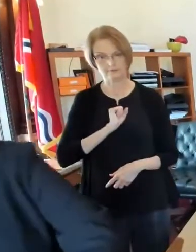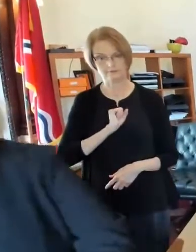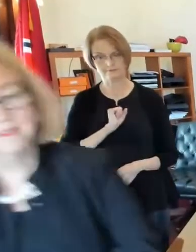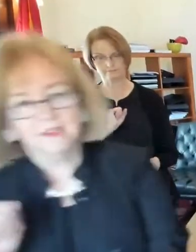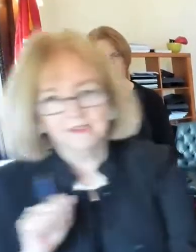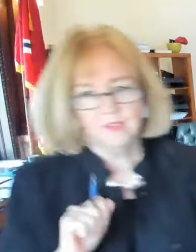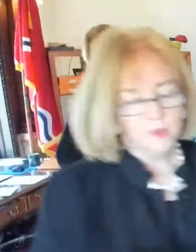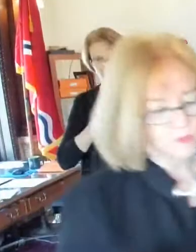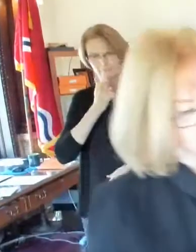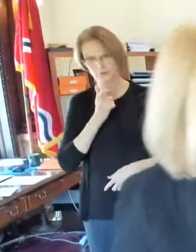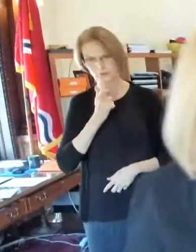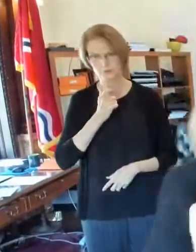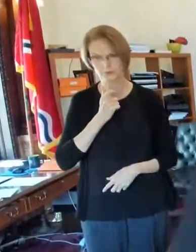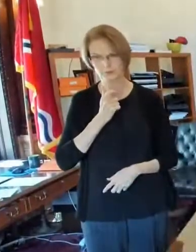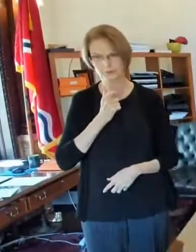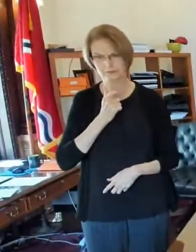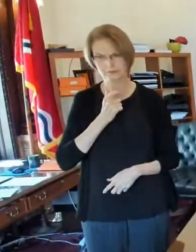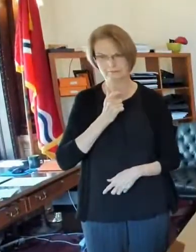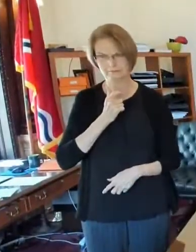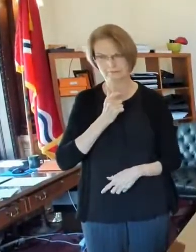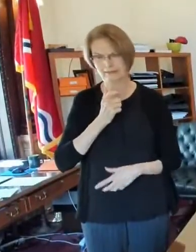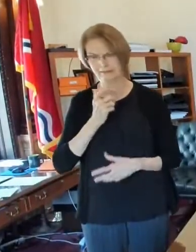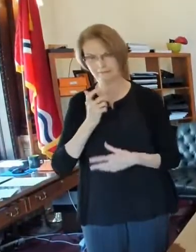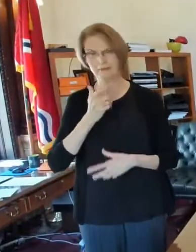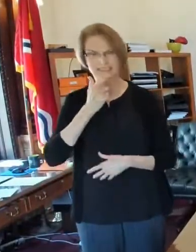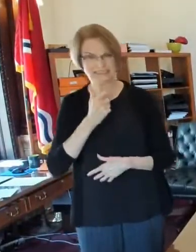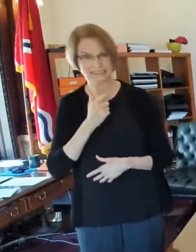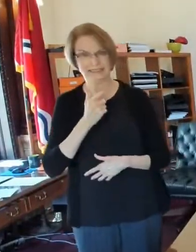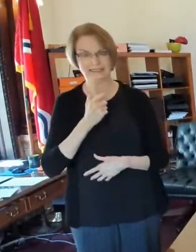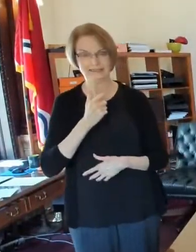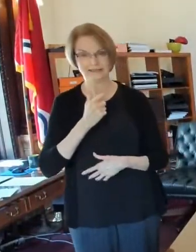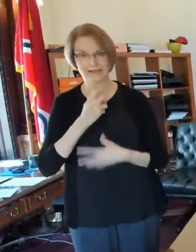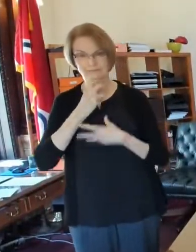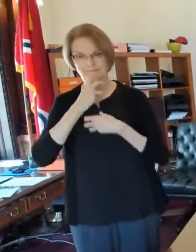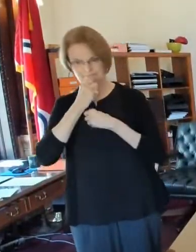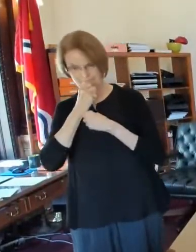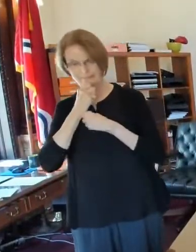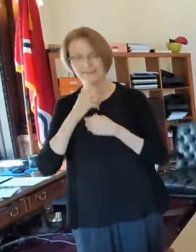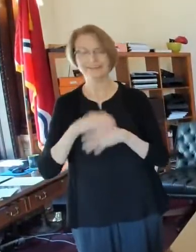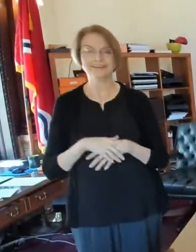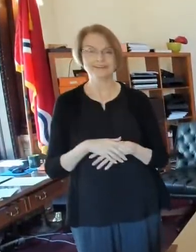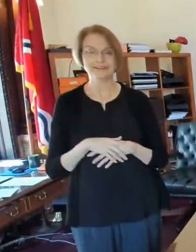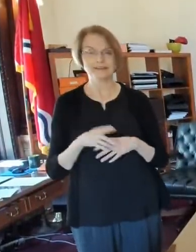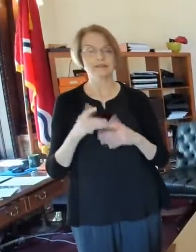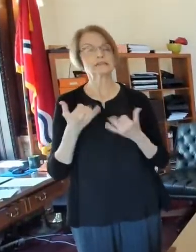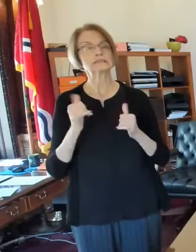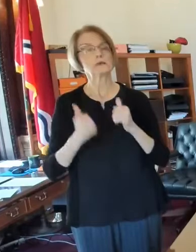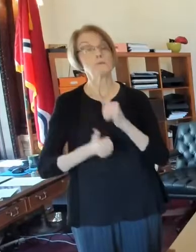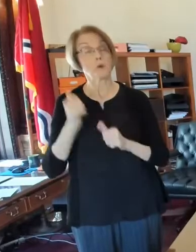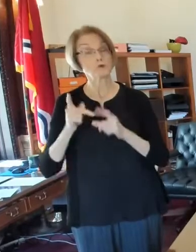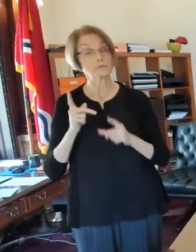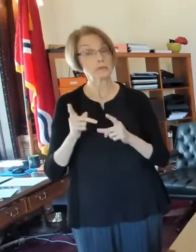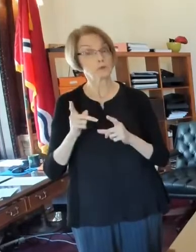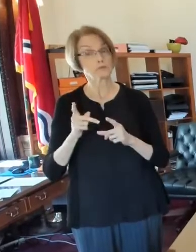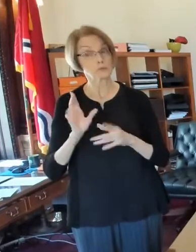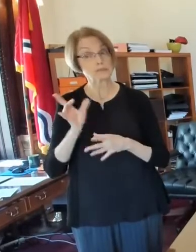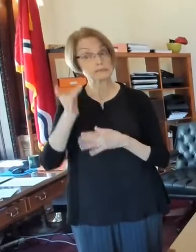that was that was a sneeze that I stifled. Still, most of the people